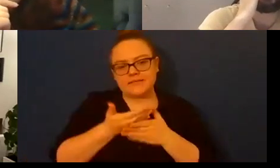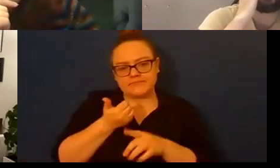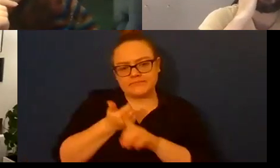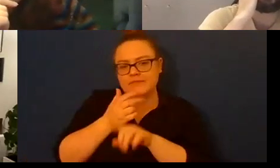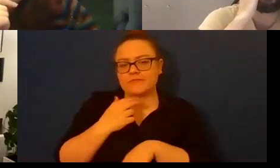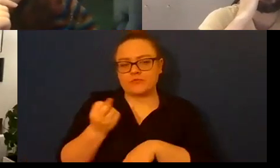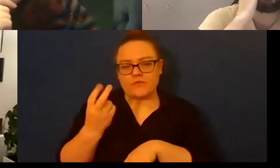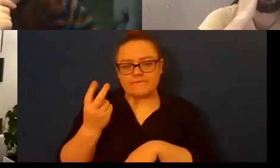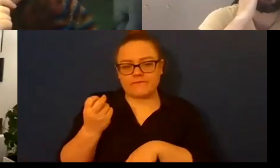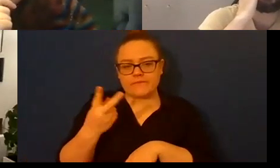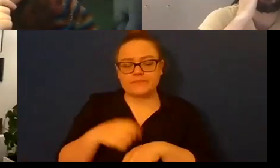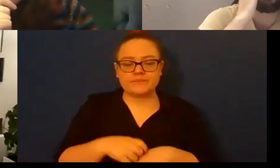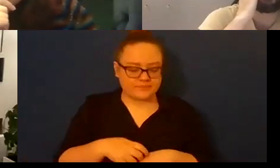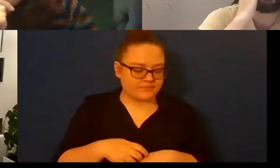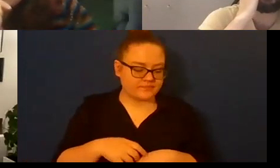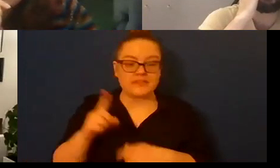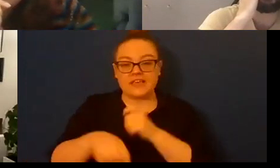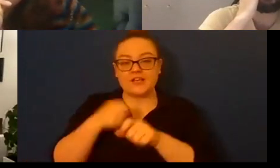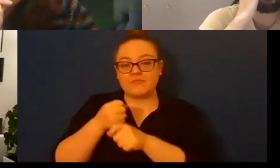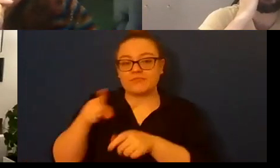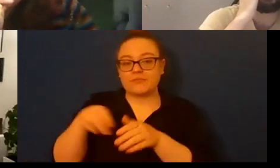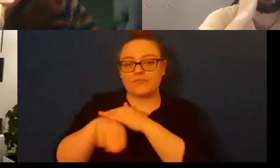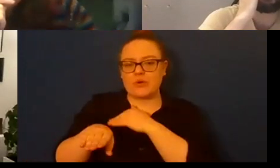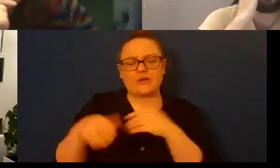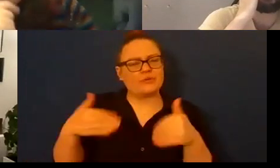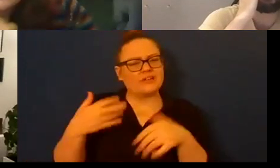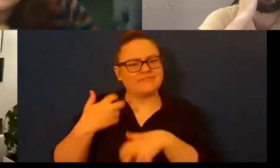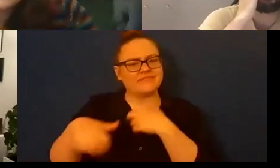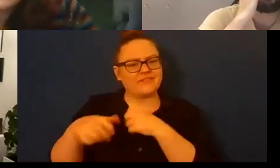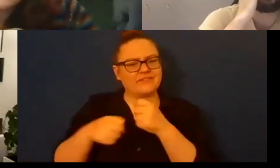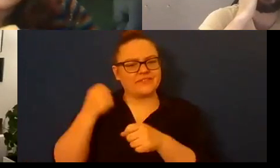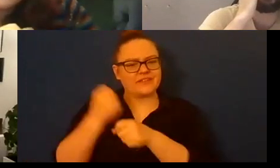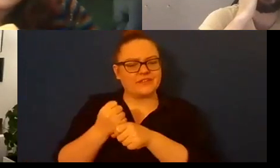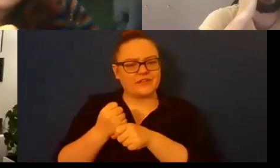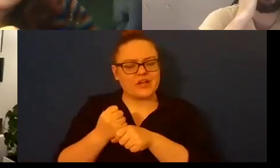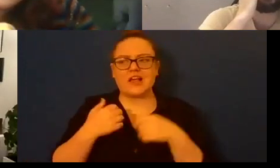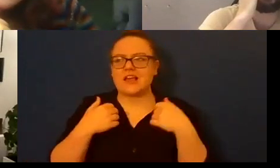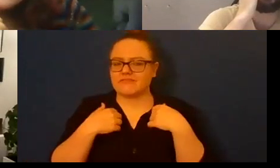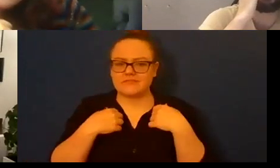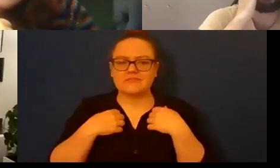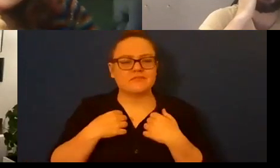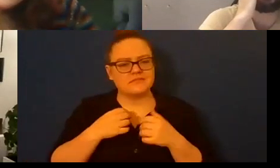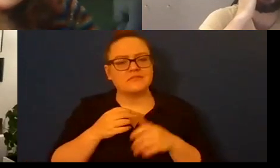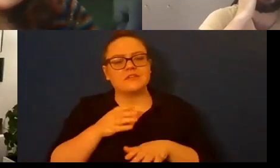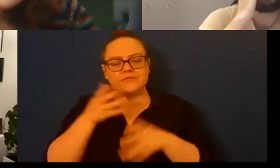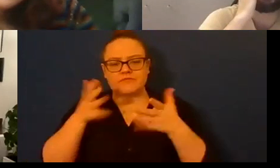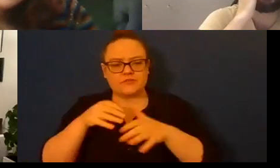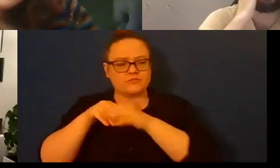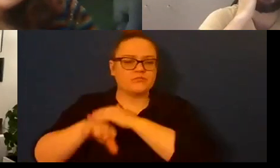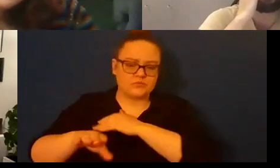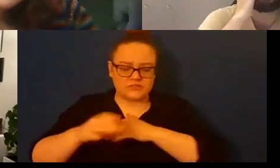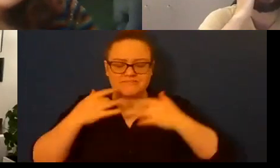uh the year he was born was was pretty rough I was on the ground with postpartum depression most of the time and and when I was